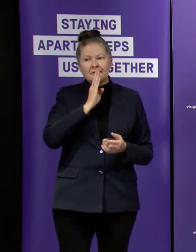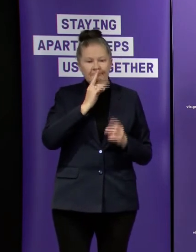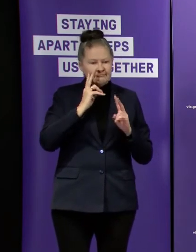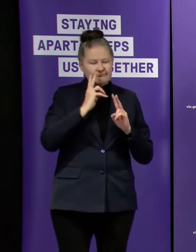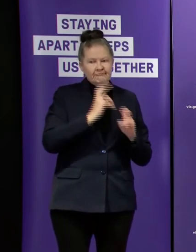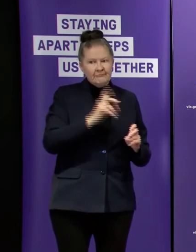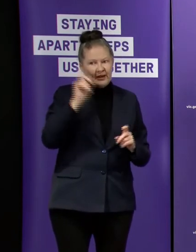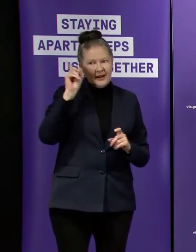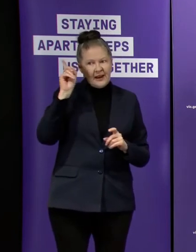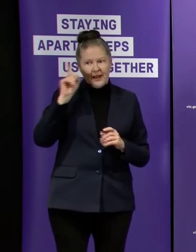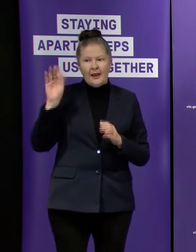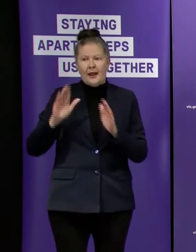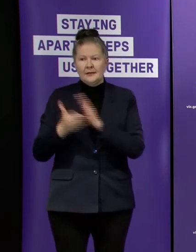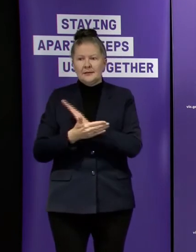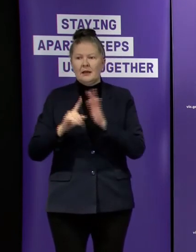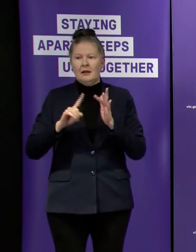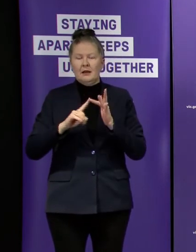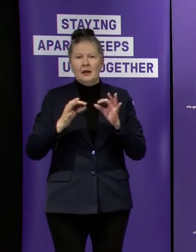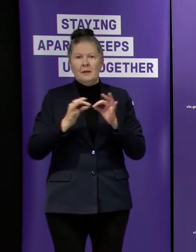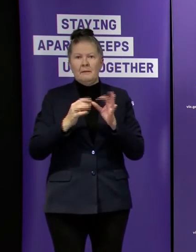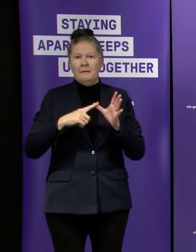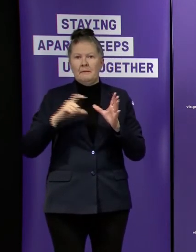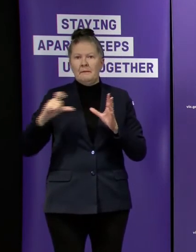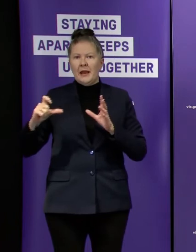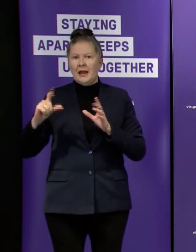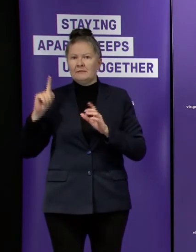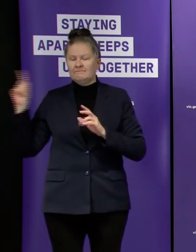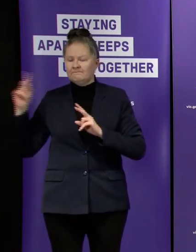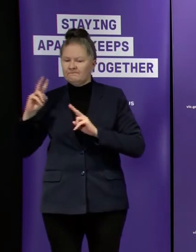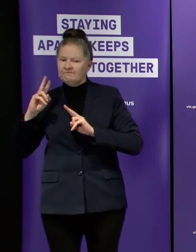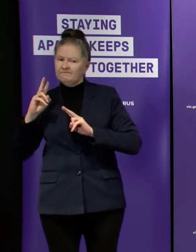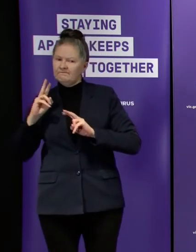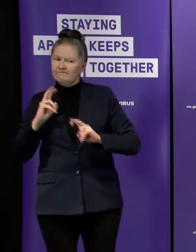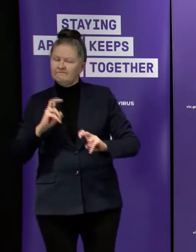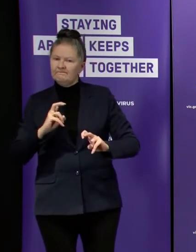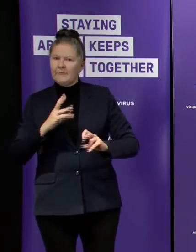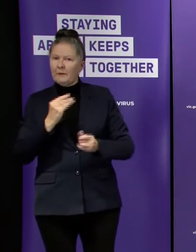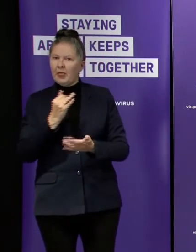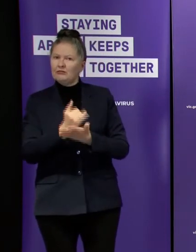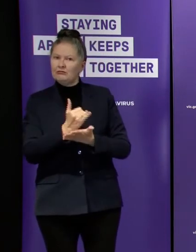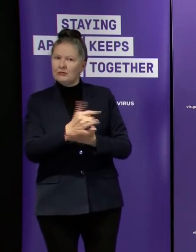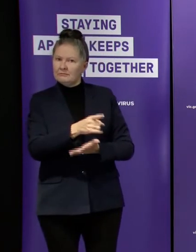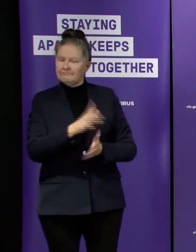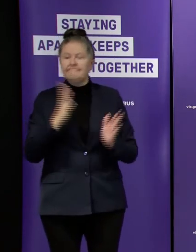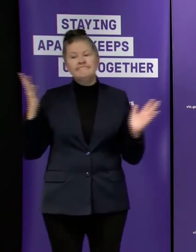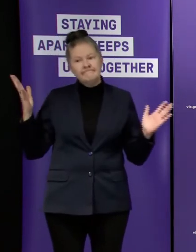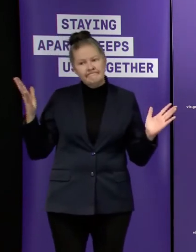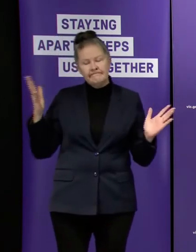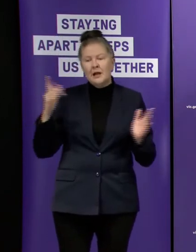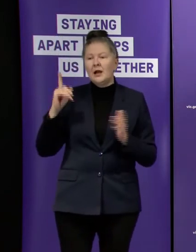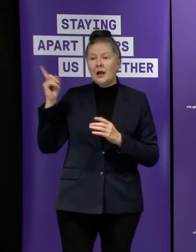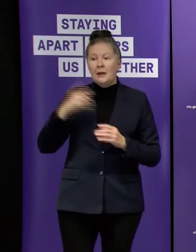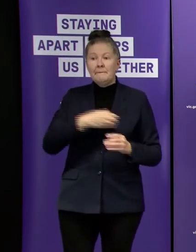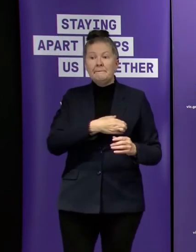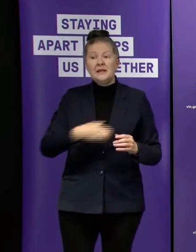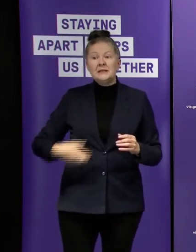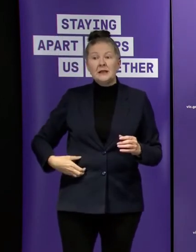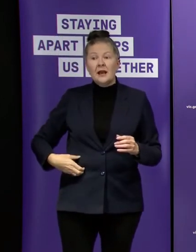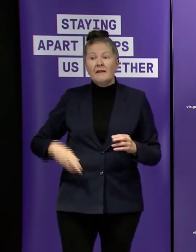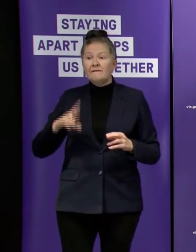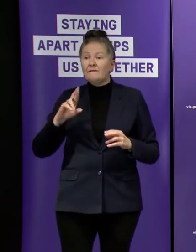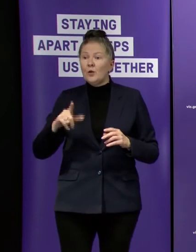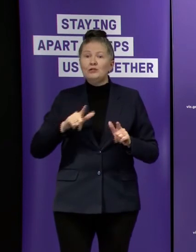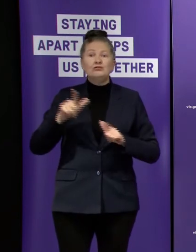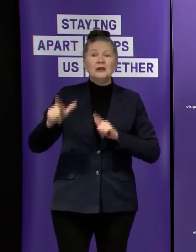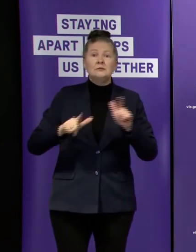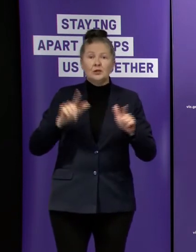uh it's not appropriate for us to be briefed on those matters other than hit the board so the minister's made a statement today i think that we'd get a general